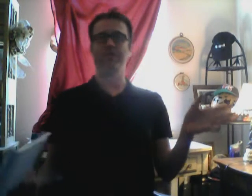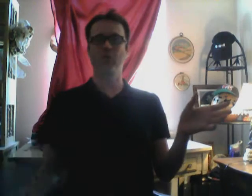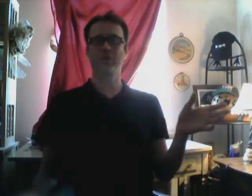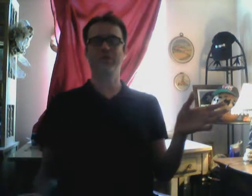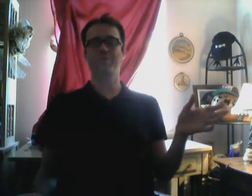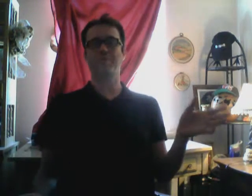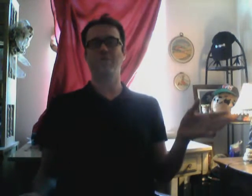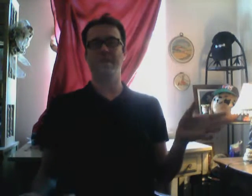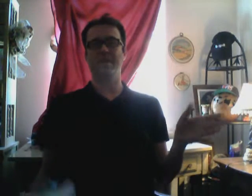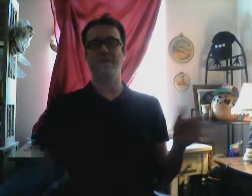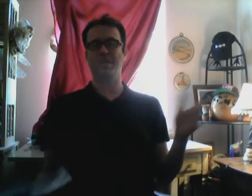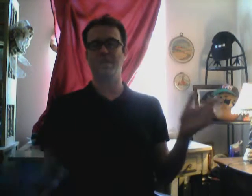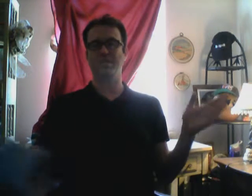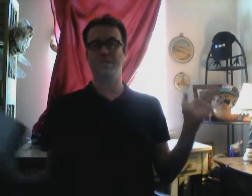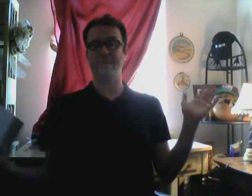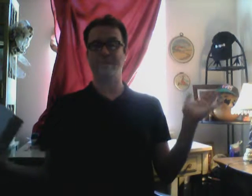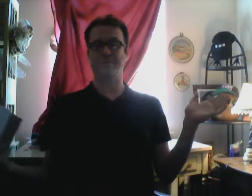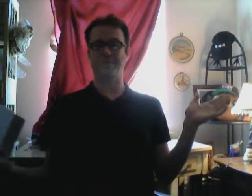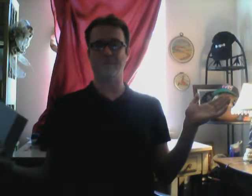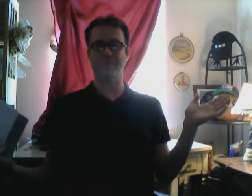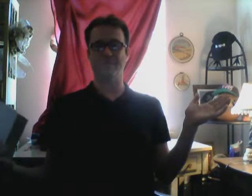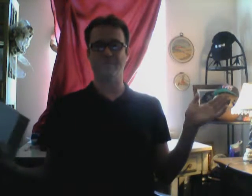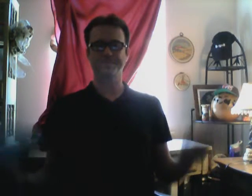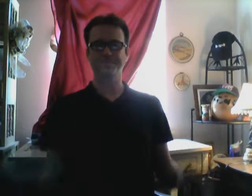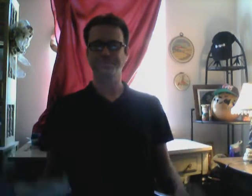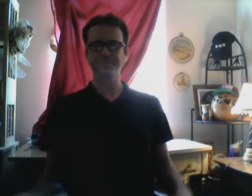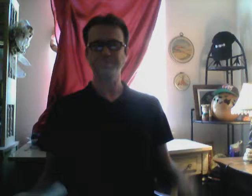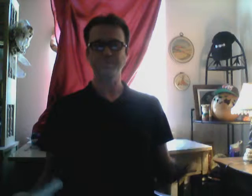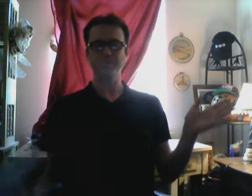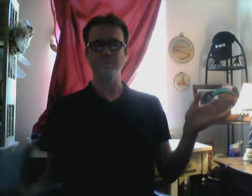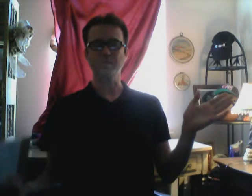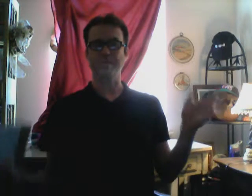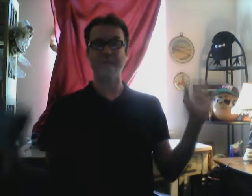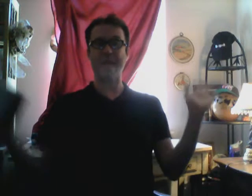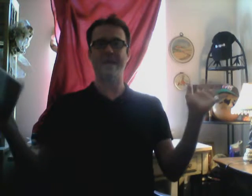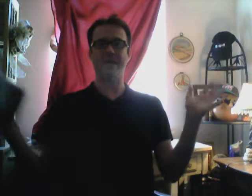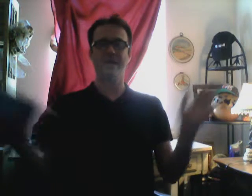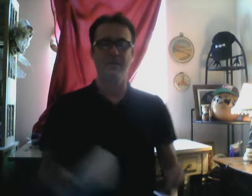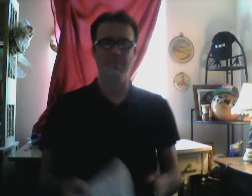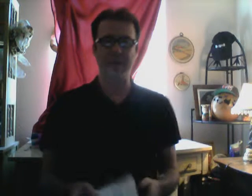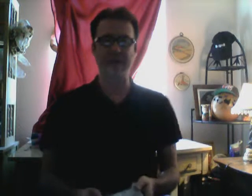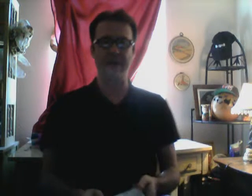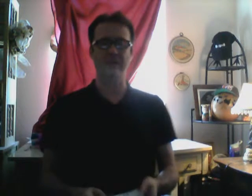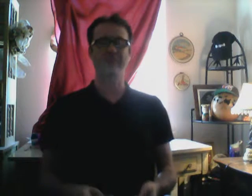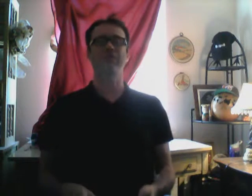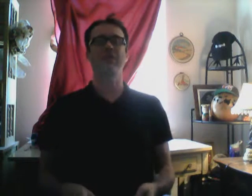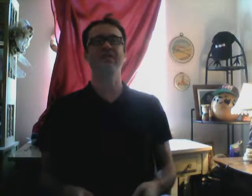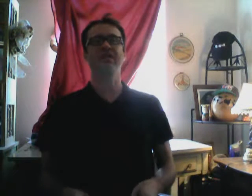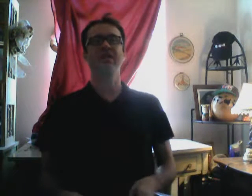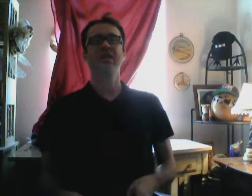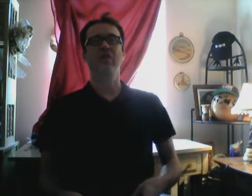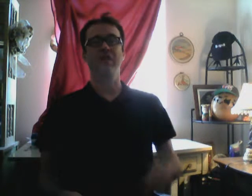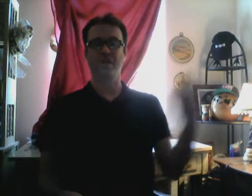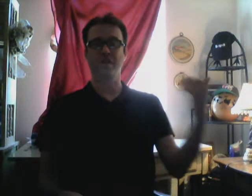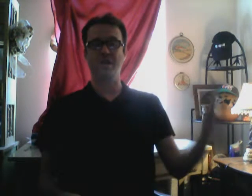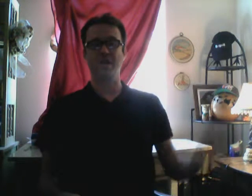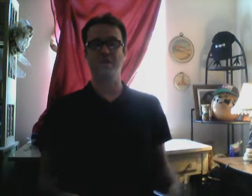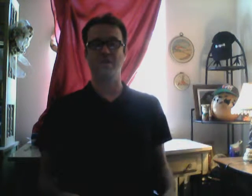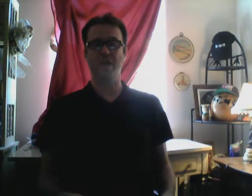forced to play because we got the threats of mad, madhouse threats as a gun to our